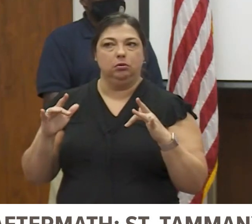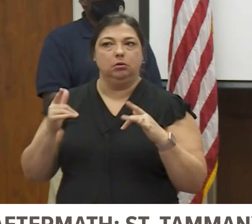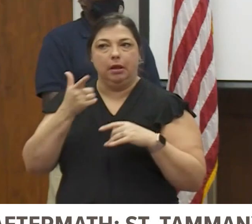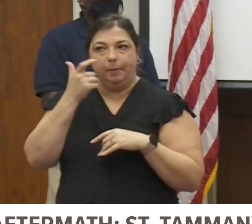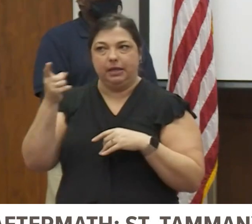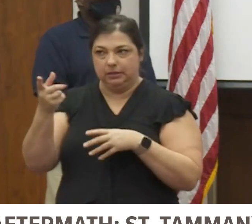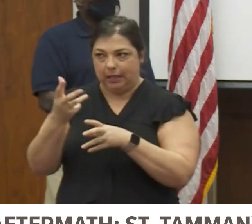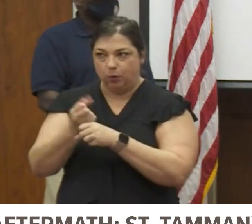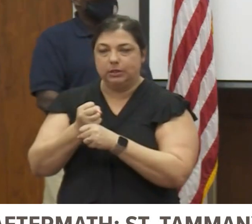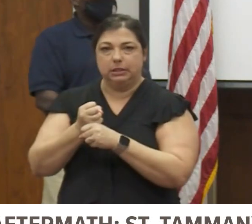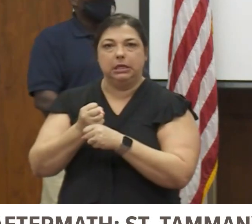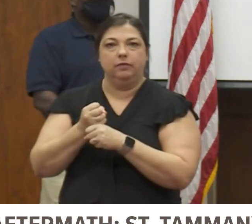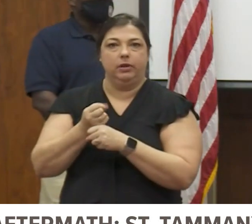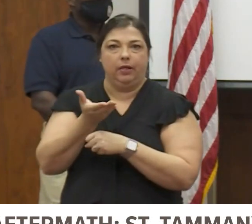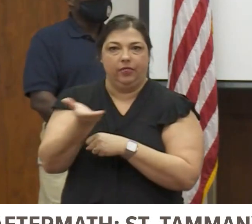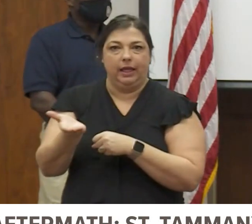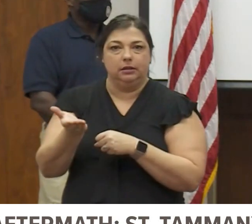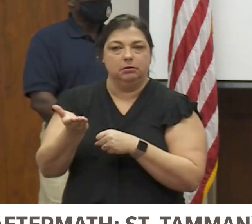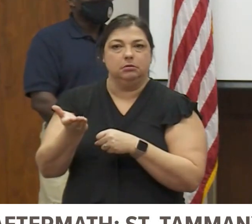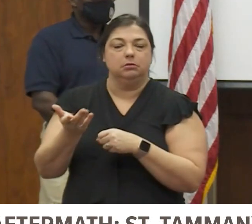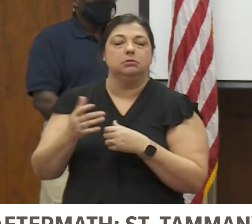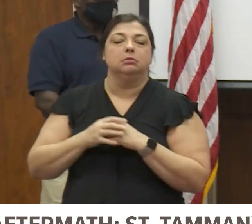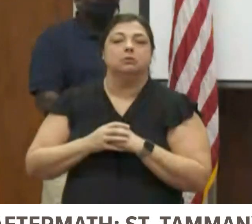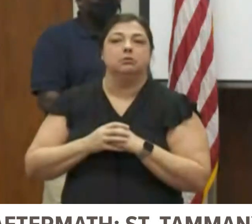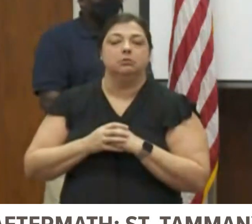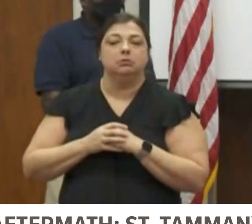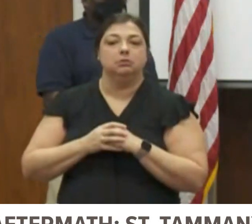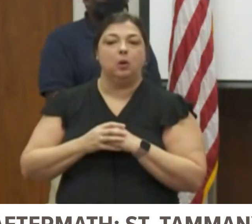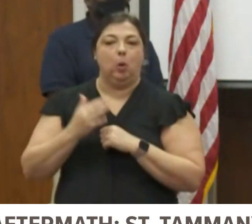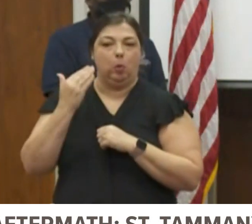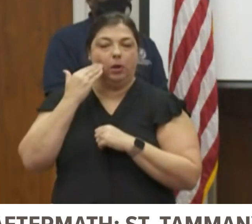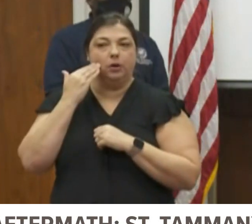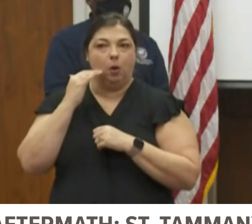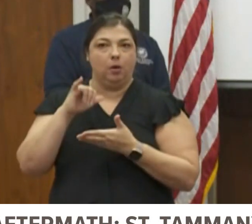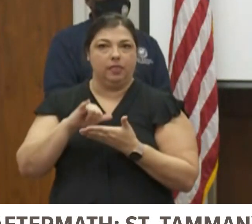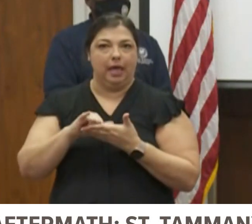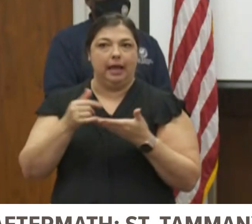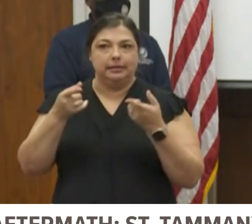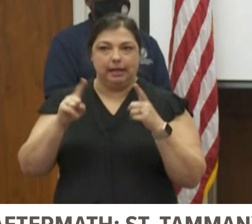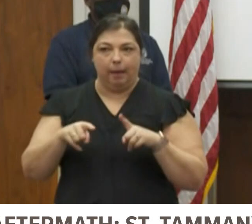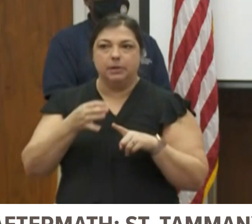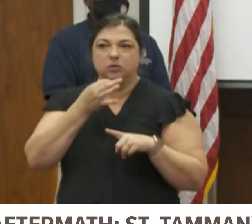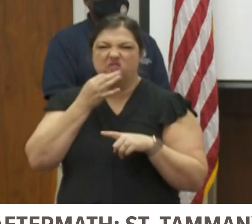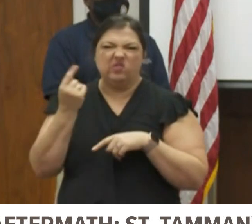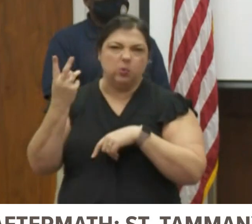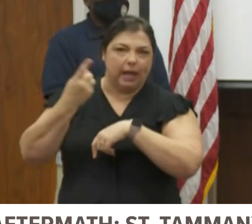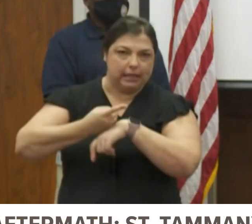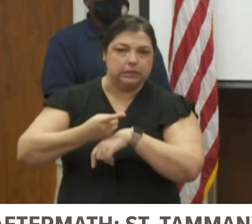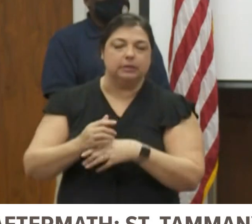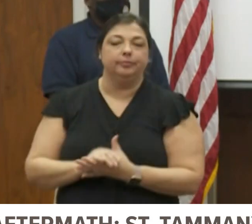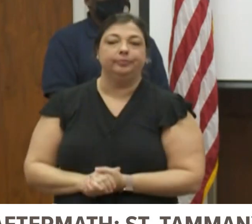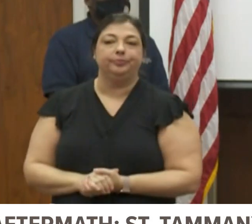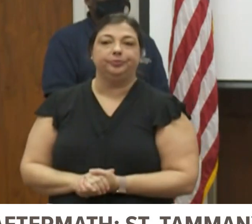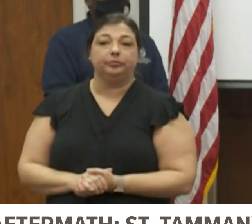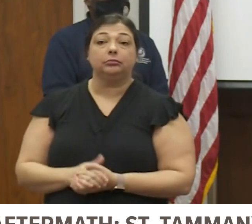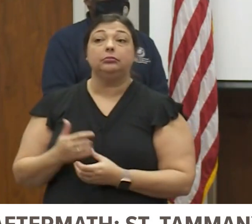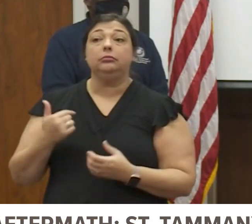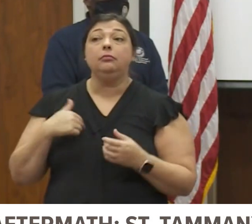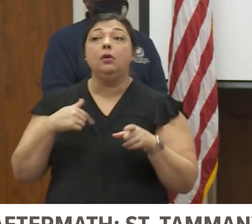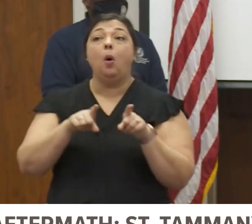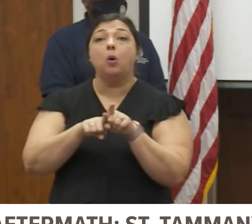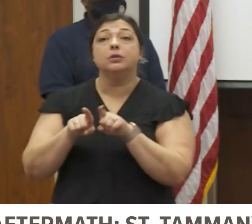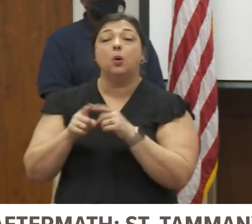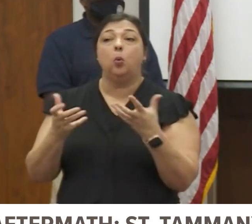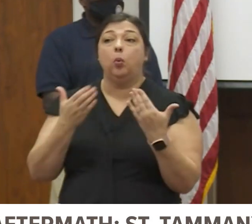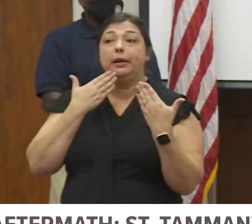supplies, too, to fill their shelves. So we know that that's going to be happening in the days to come. I, too, want to thank